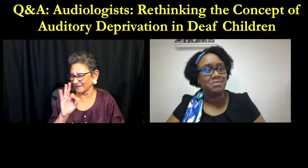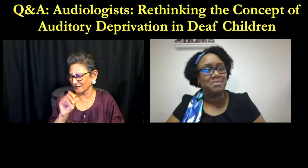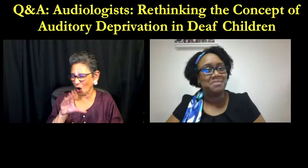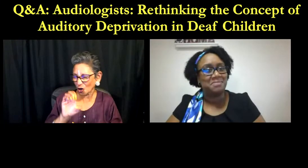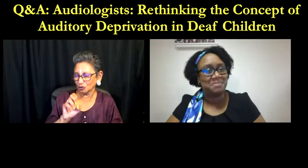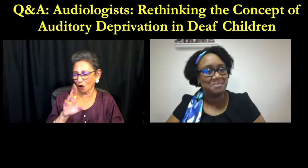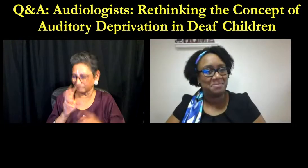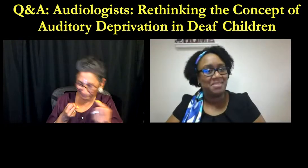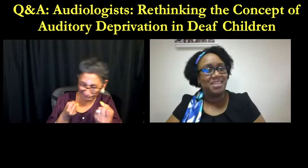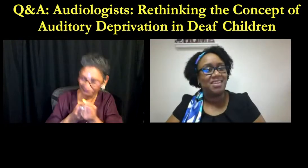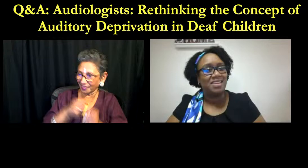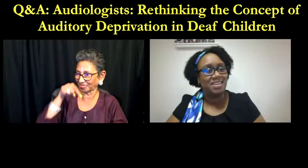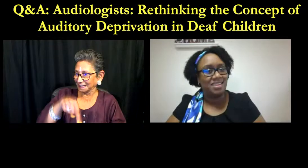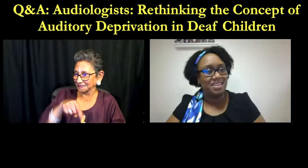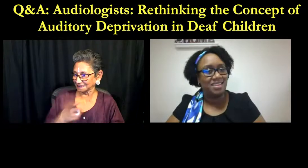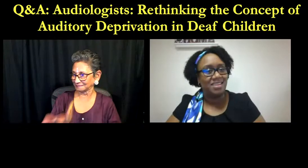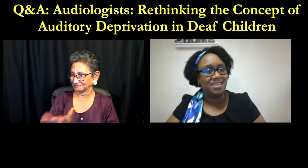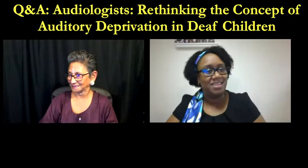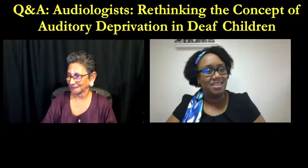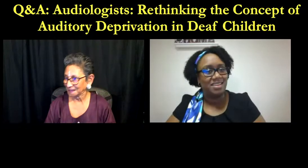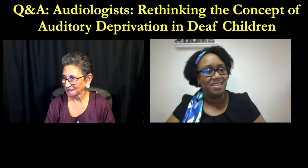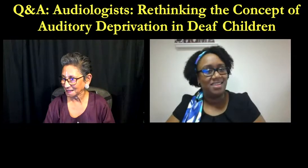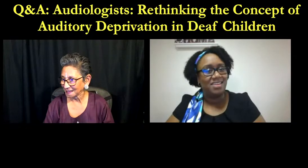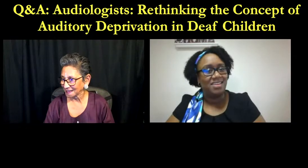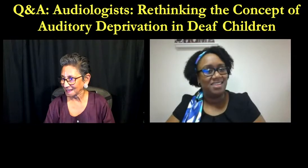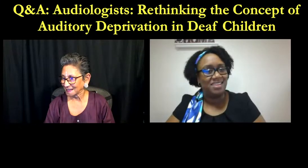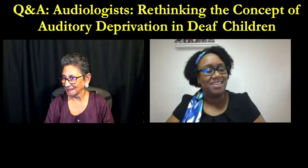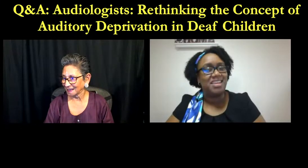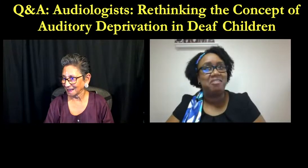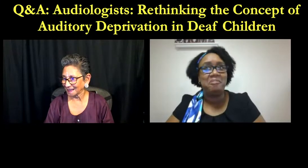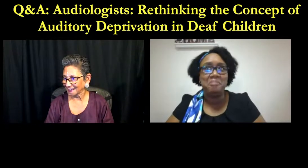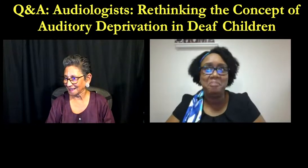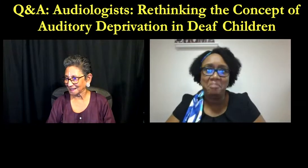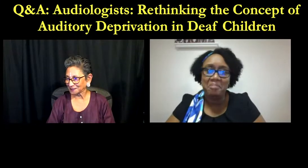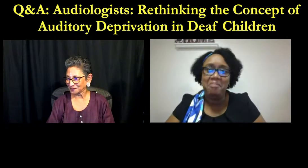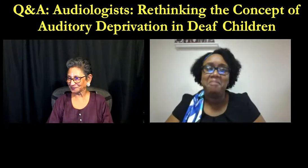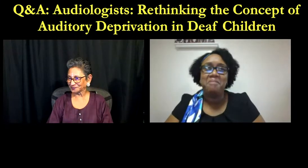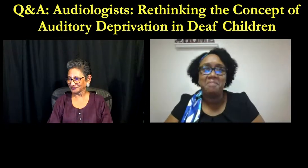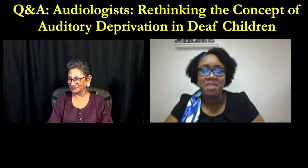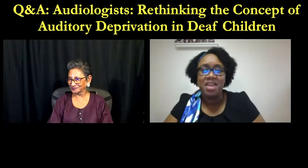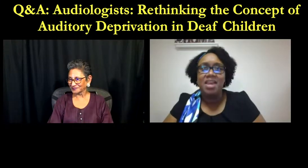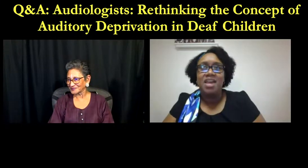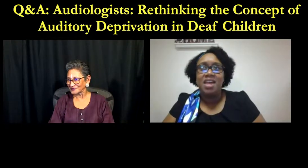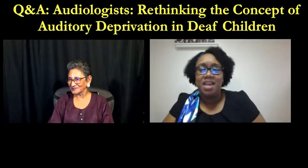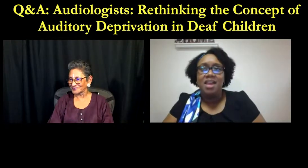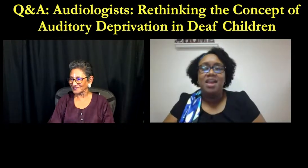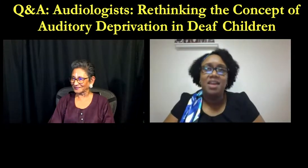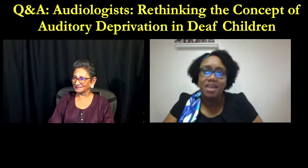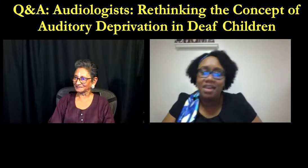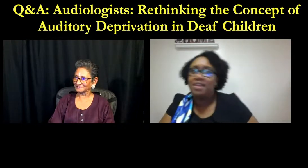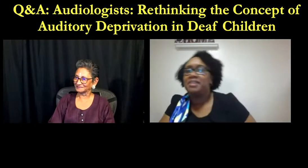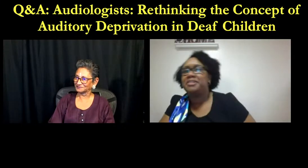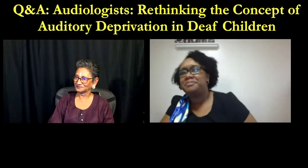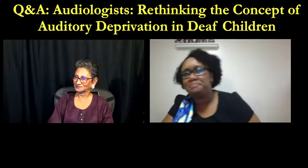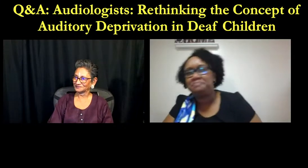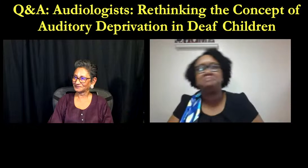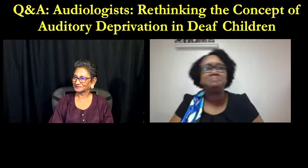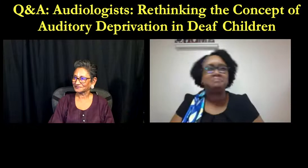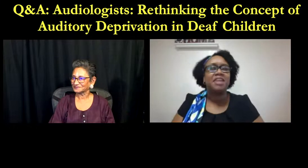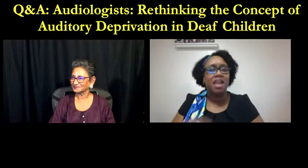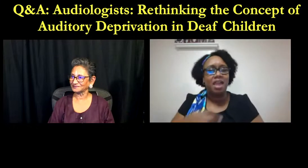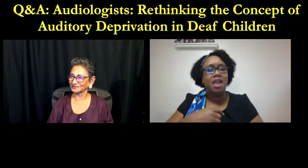serve more children how can we enforce or encourage this from